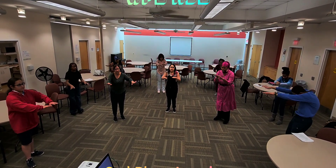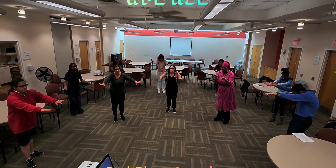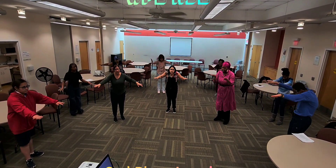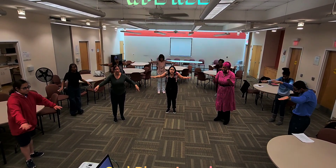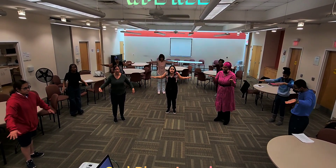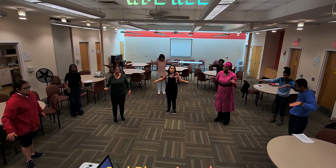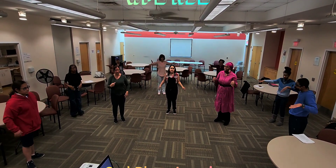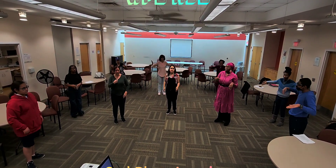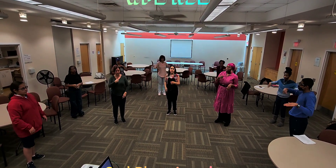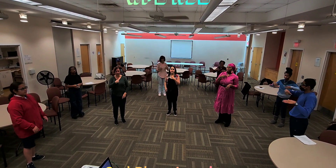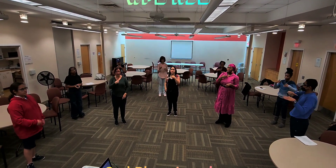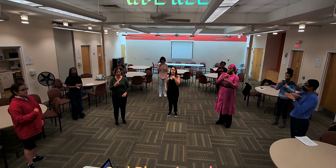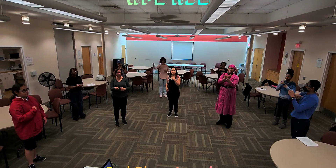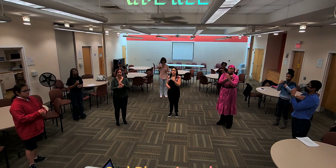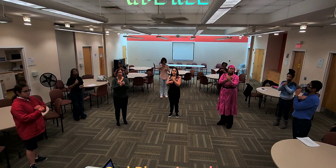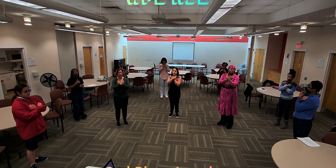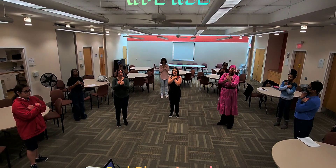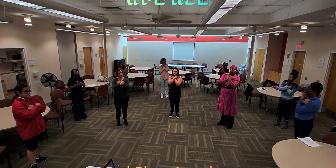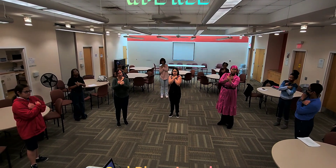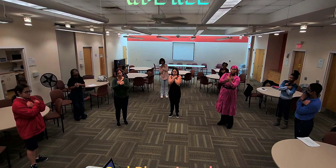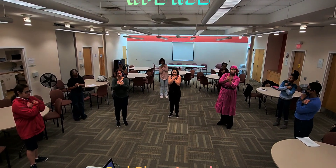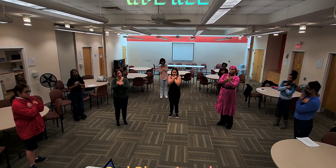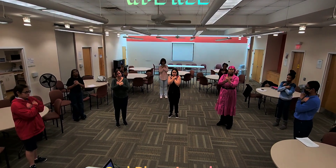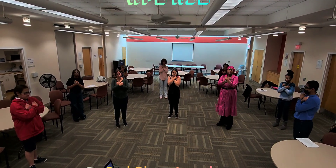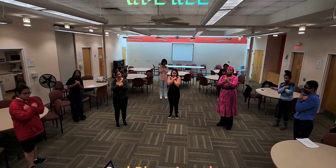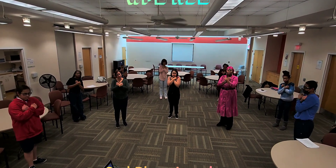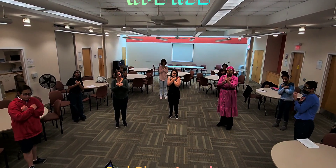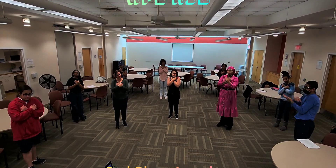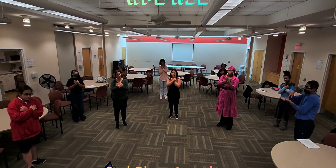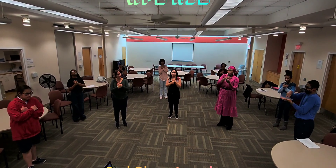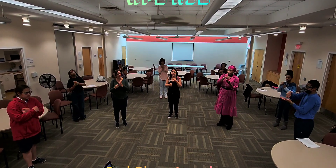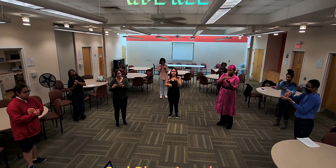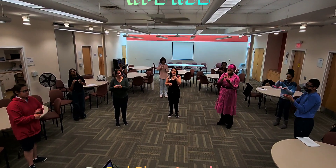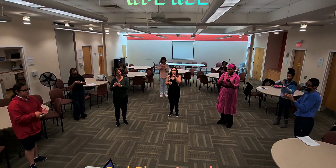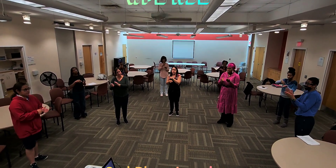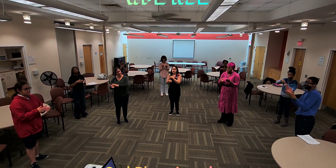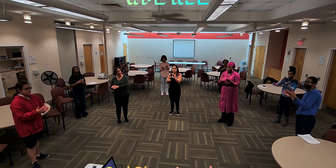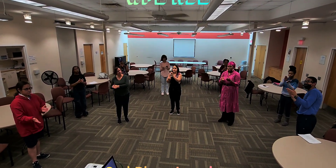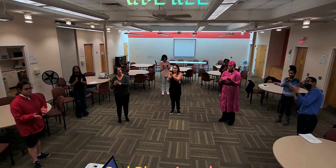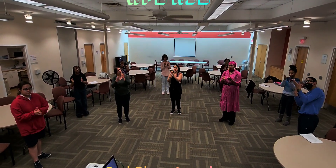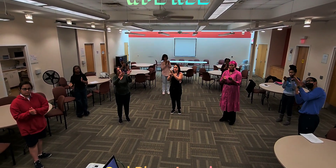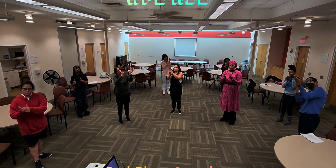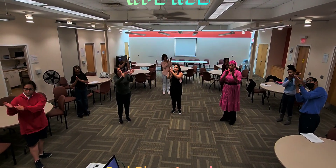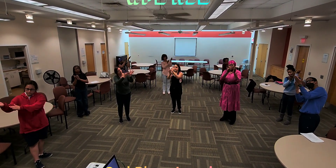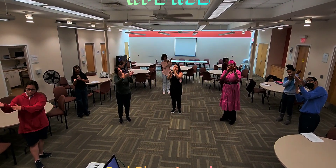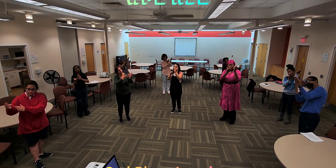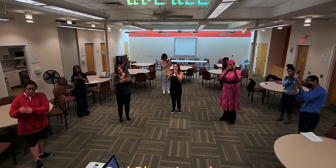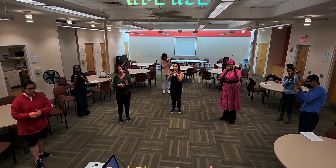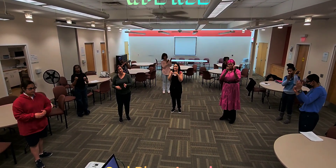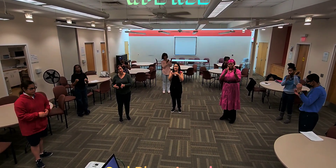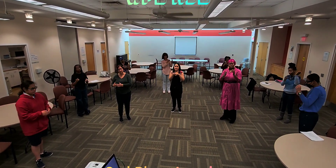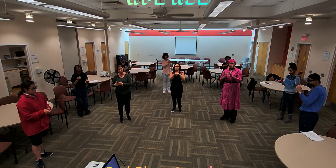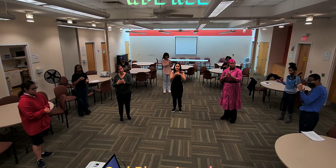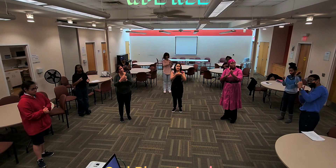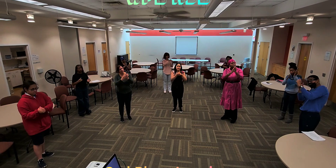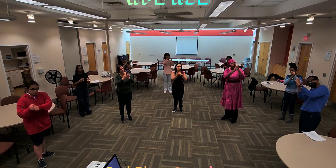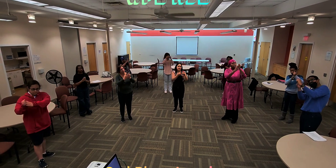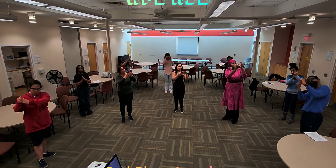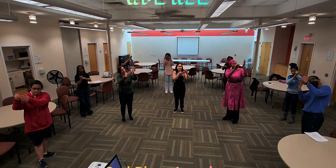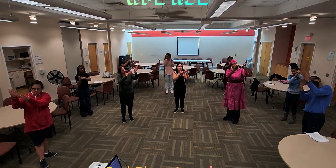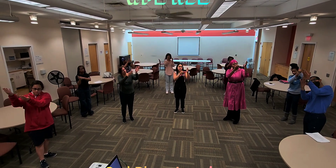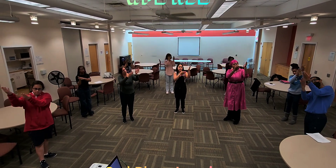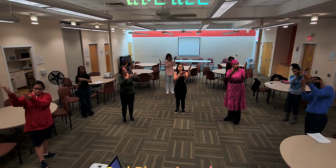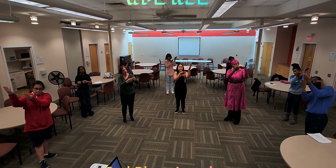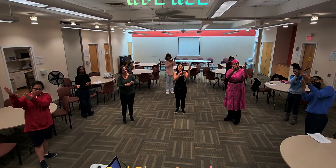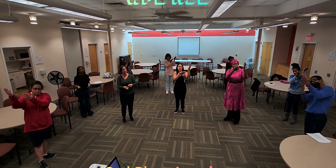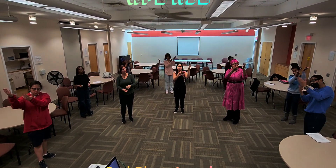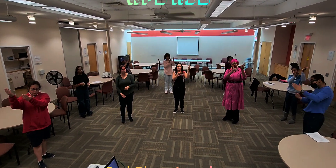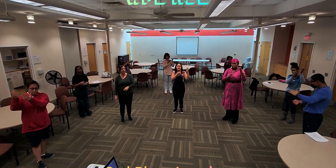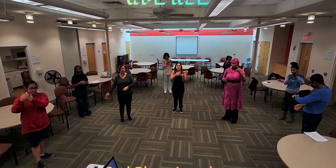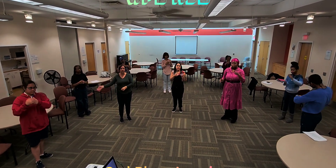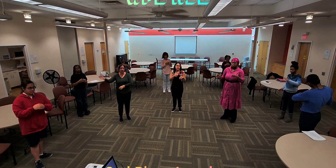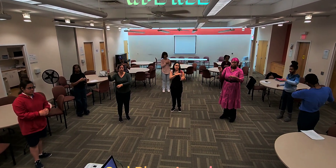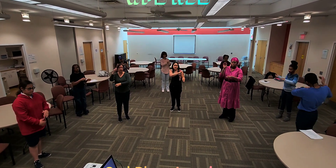the